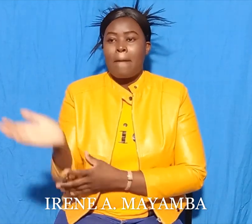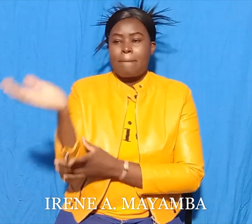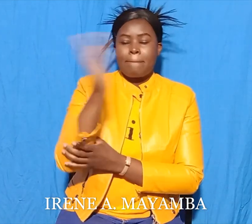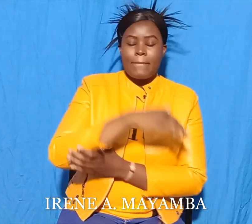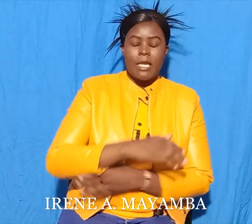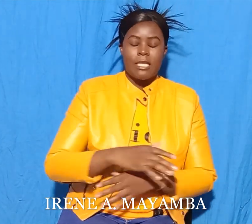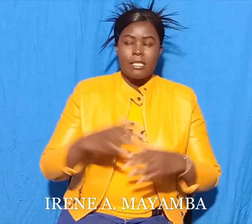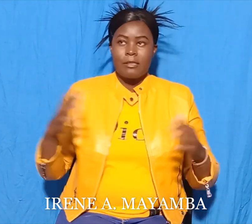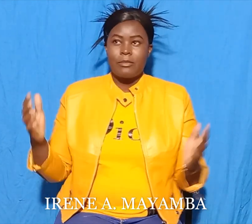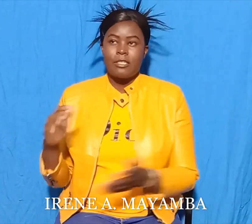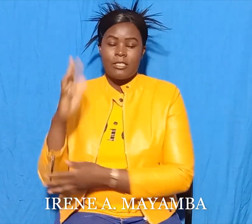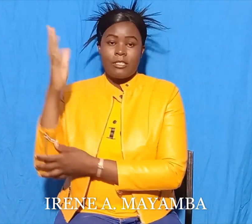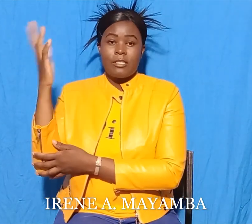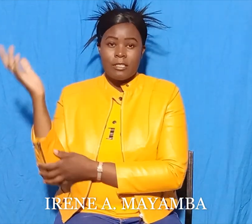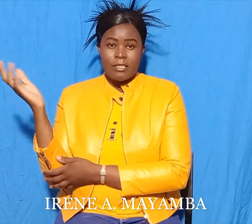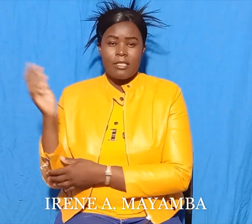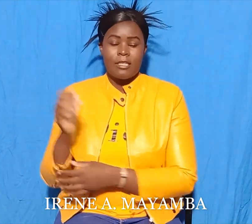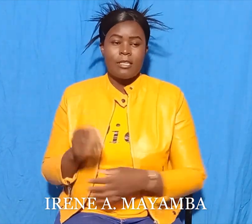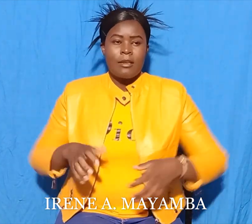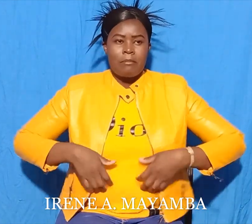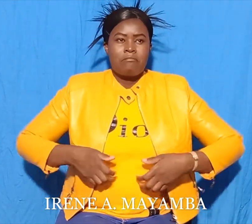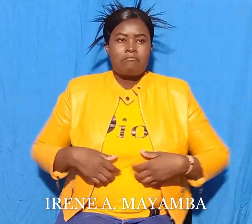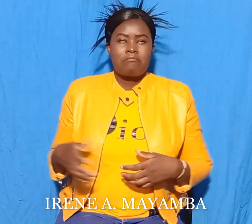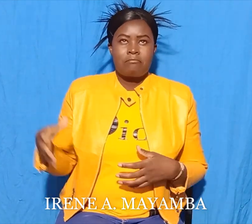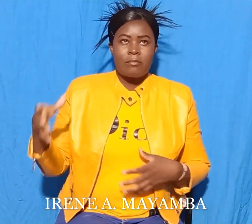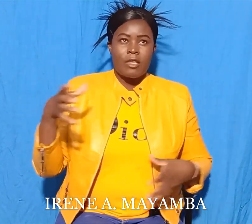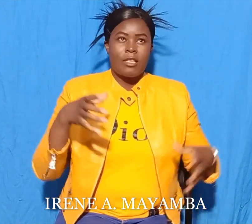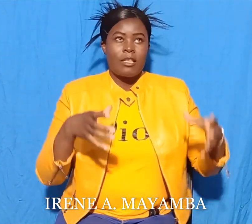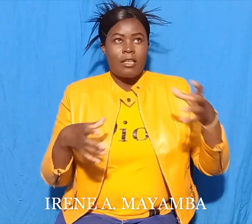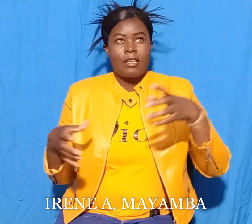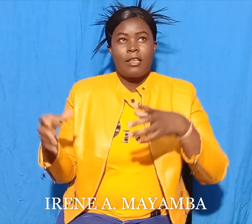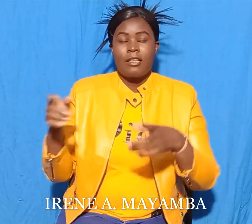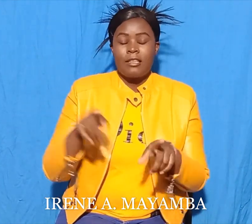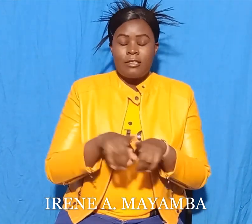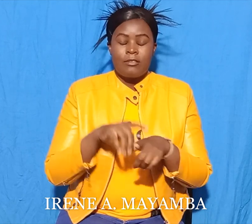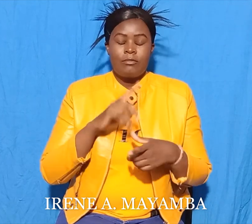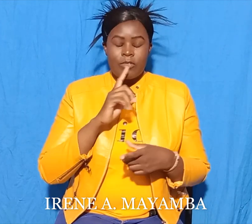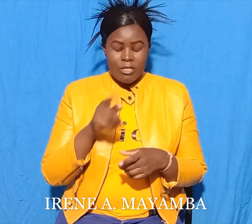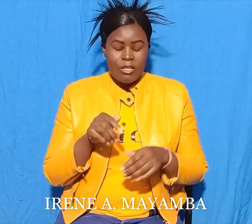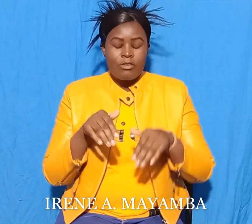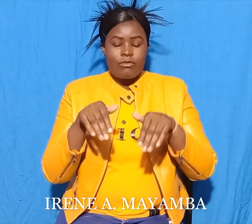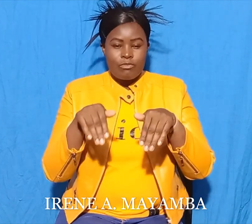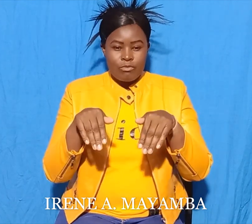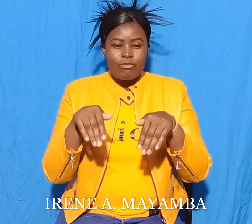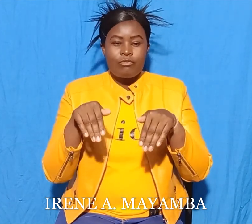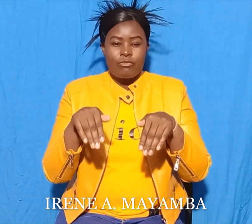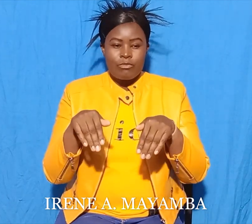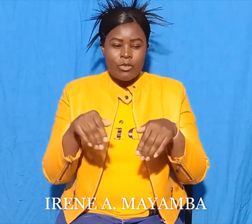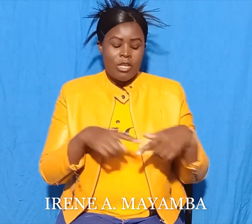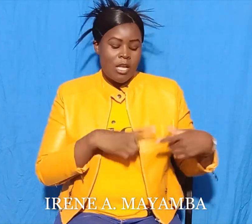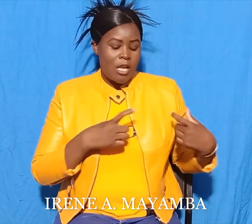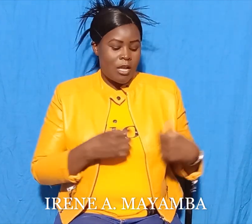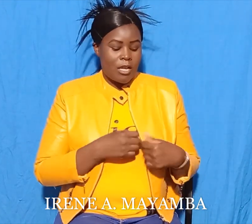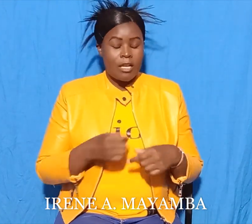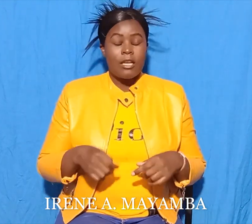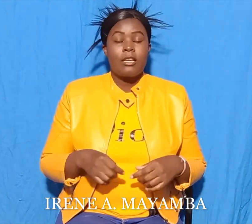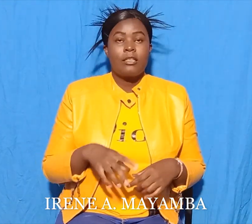me. I'll take my heart. But the monkey did not come back. The crocodile was swimming